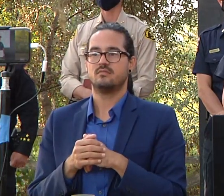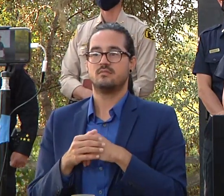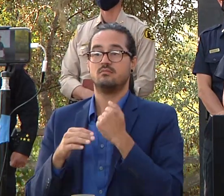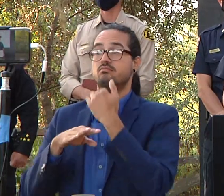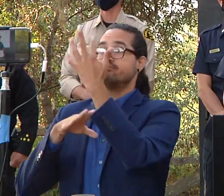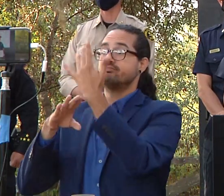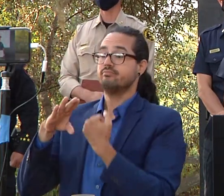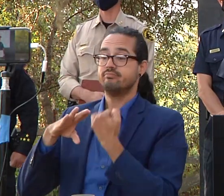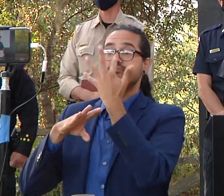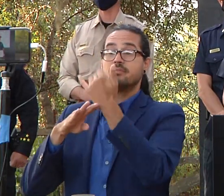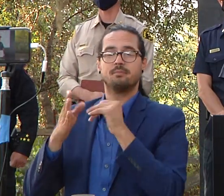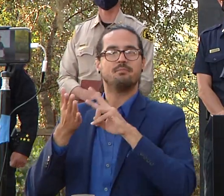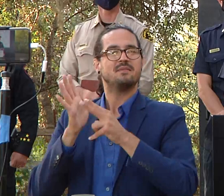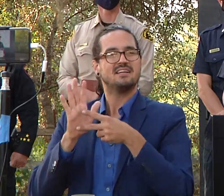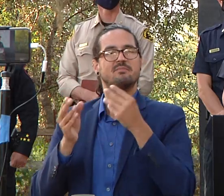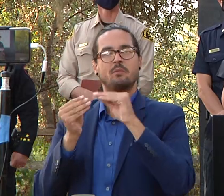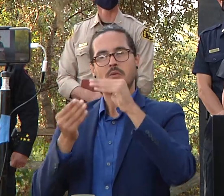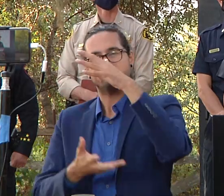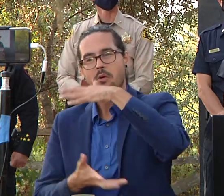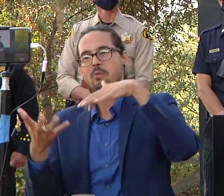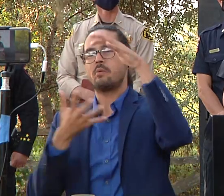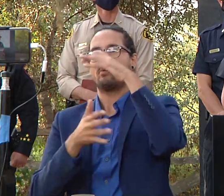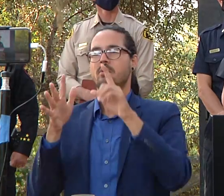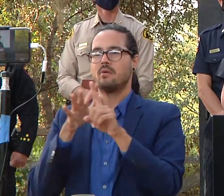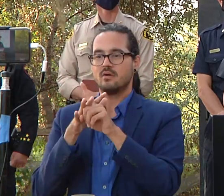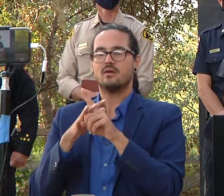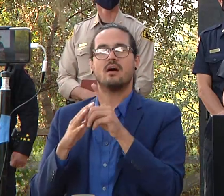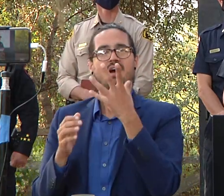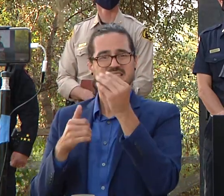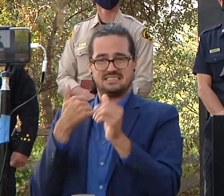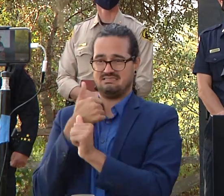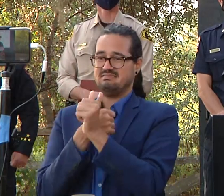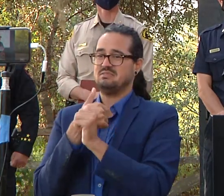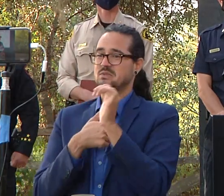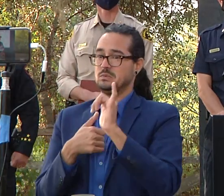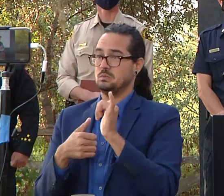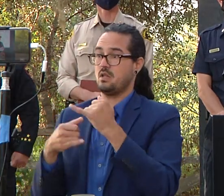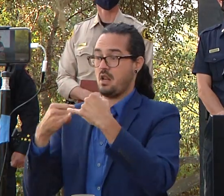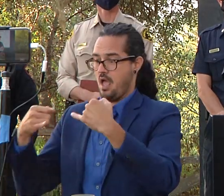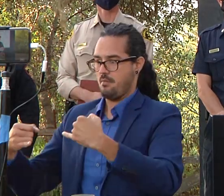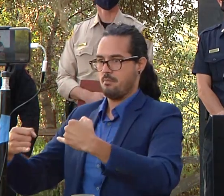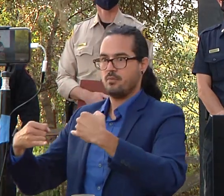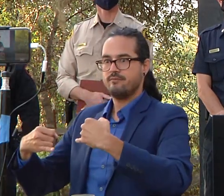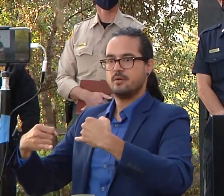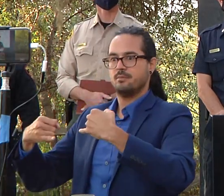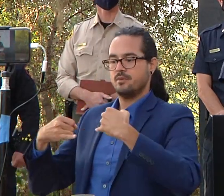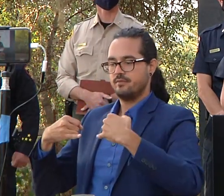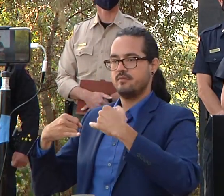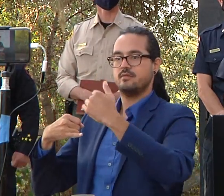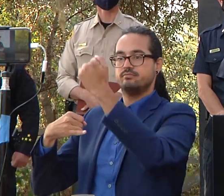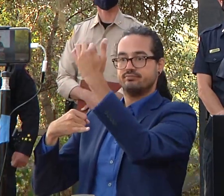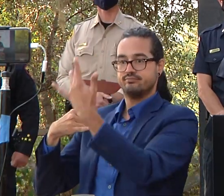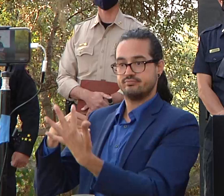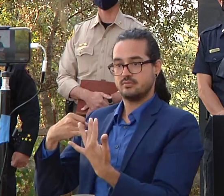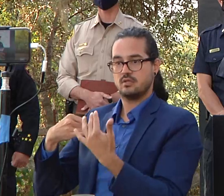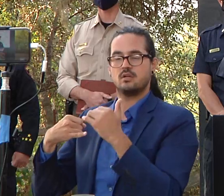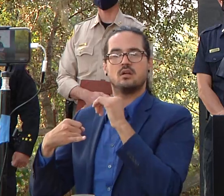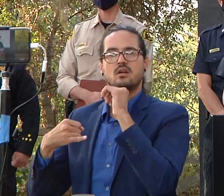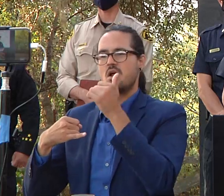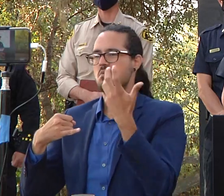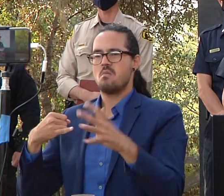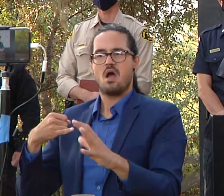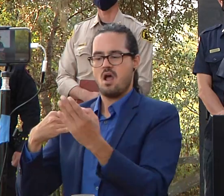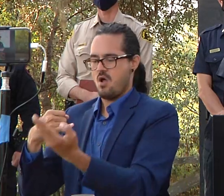a challenge for us control effort wise because we have to back our lines down to where they're going to be effective where the rollout won't roll over our line and where we don't want it